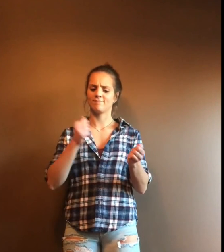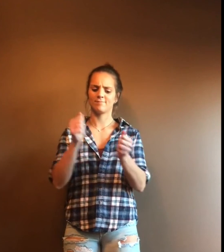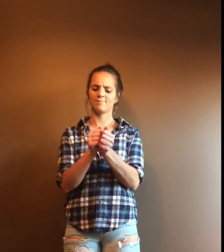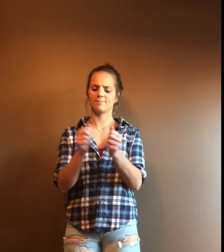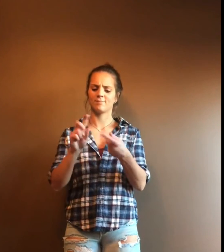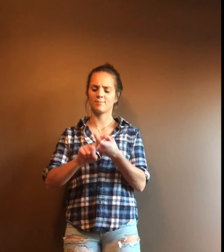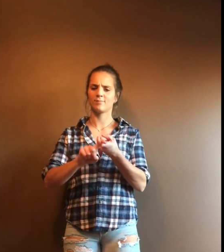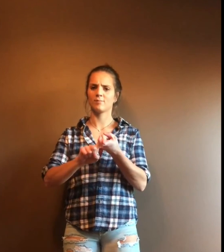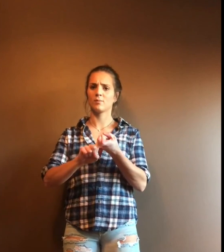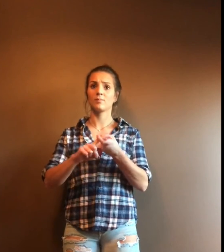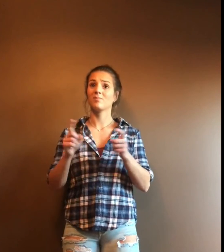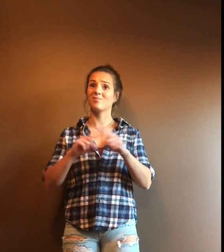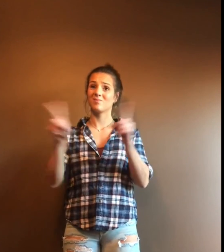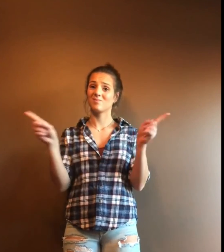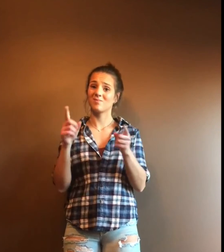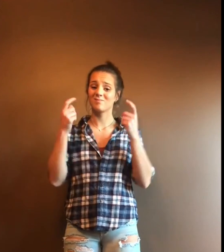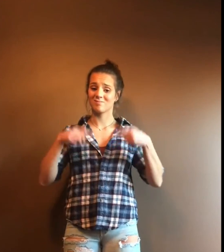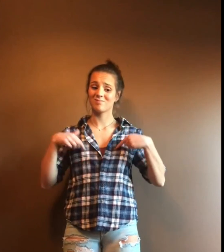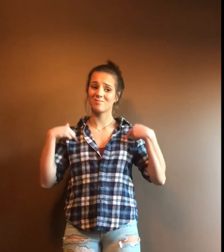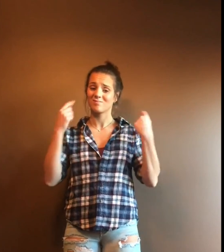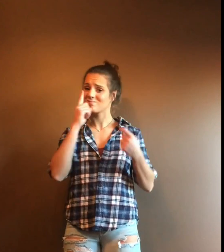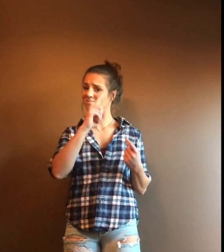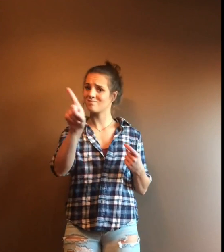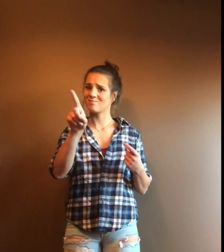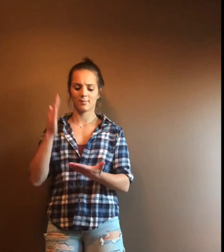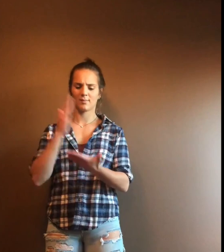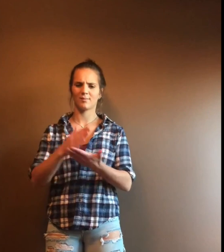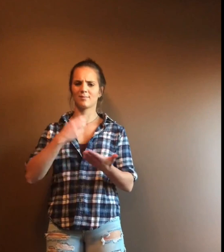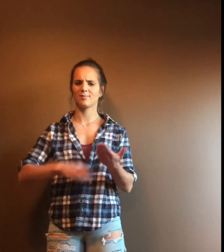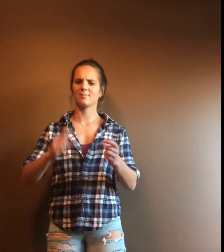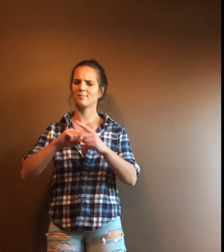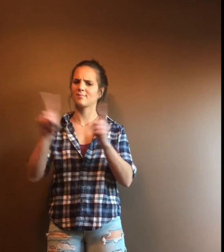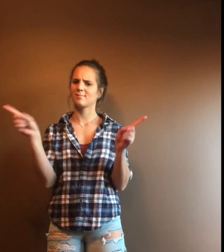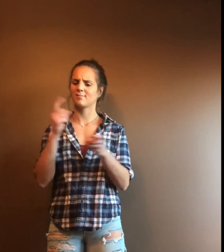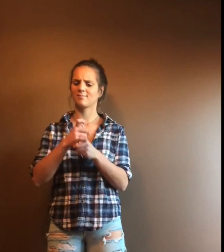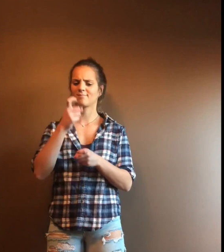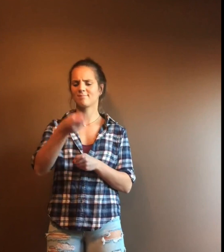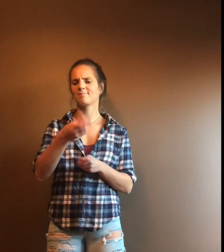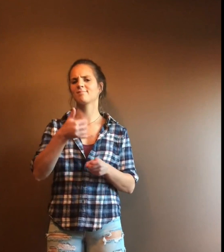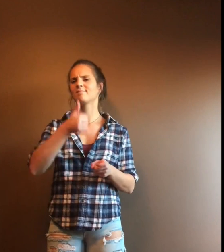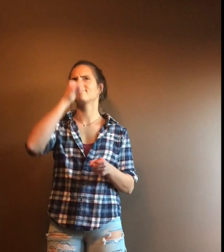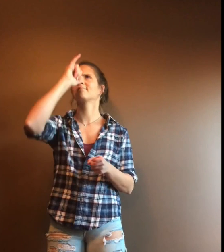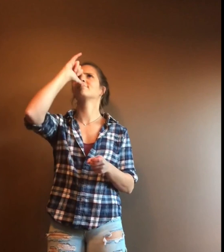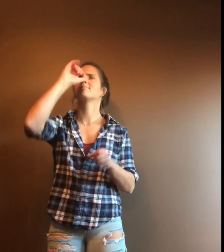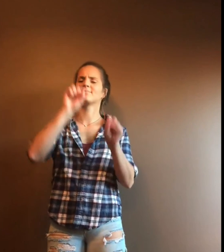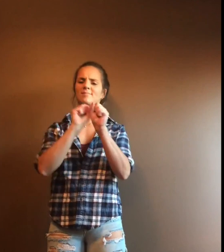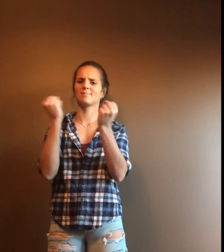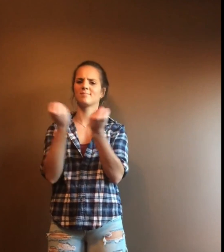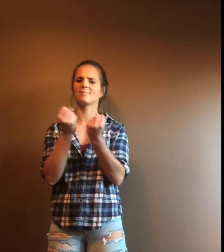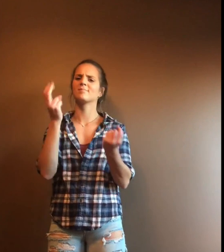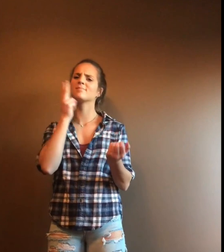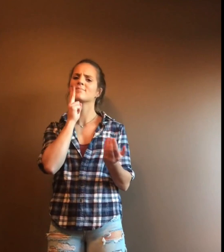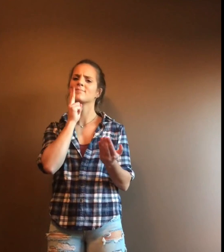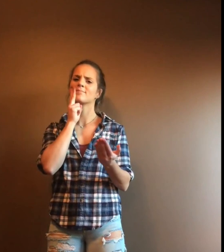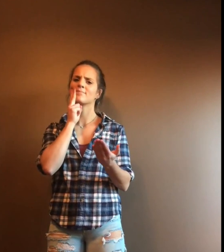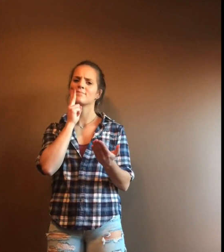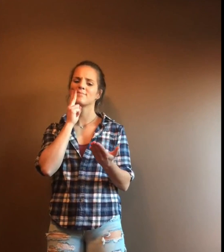best friend But I'm only young so I'm not gonna pretend I wish I could stop Cause I'm not joking I love drinking too much and socially